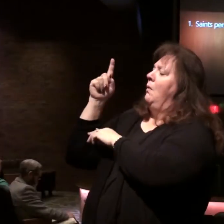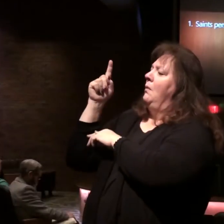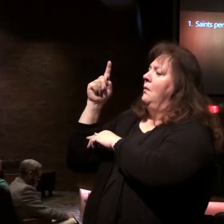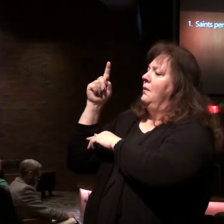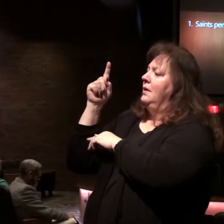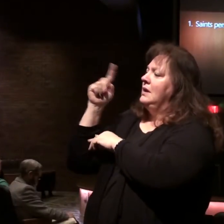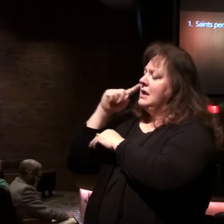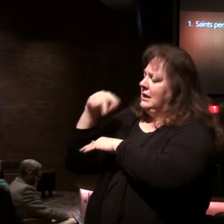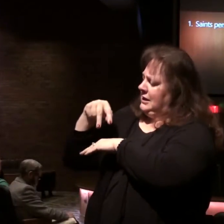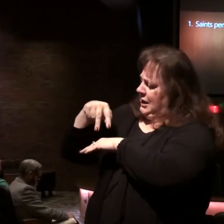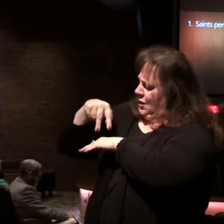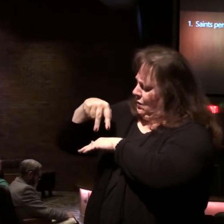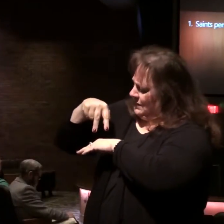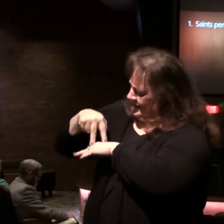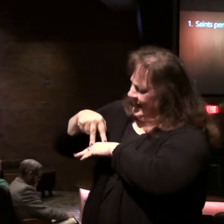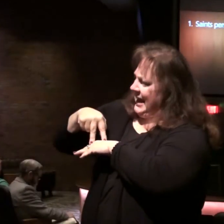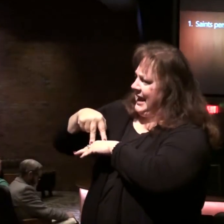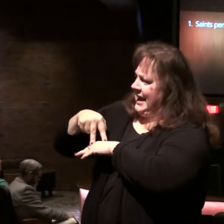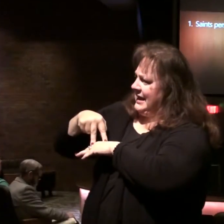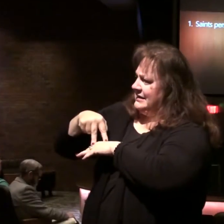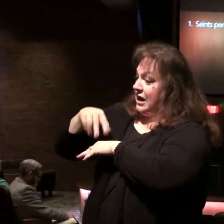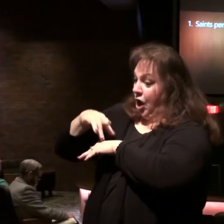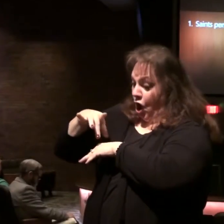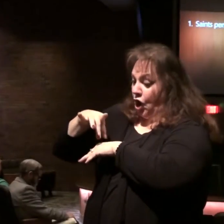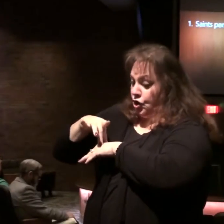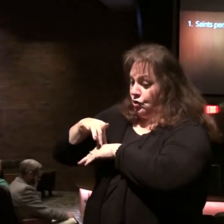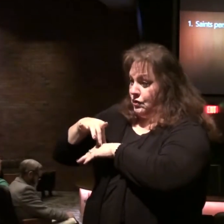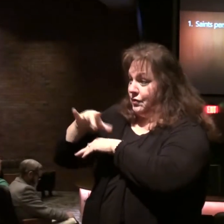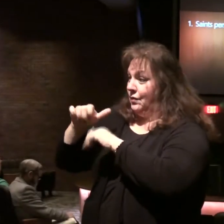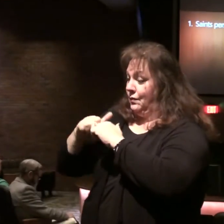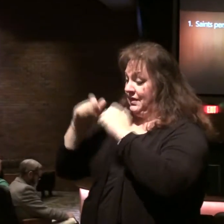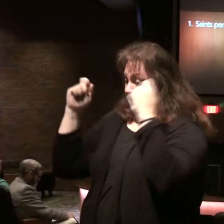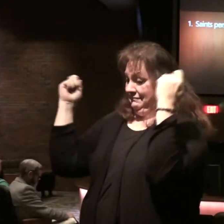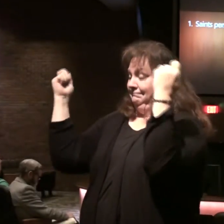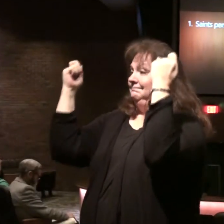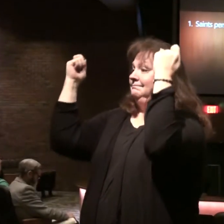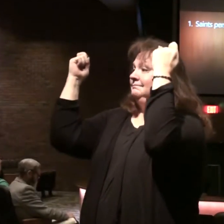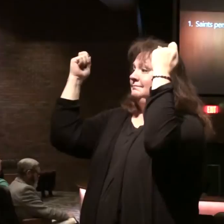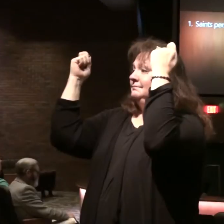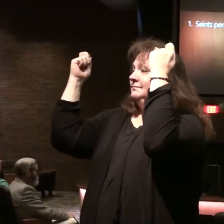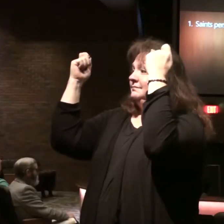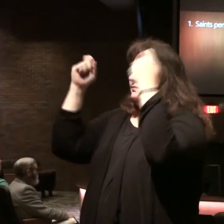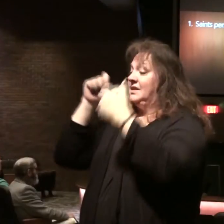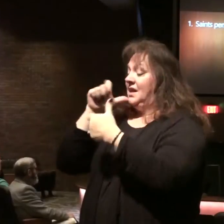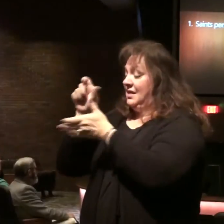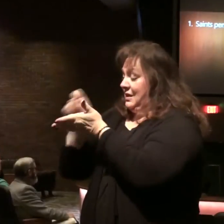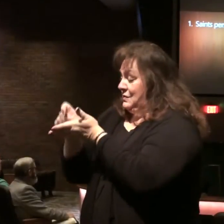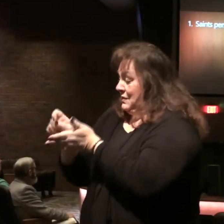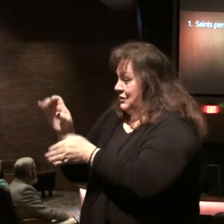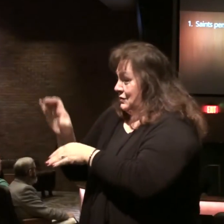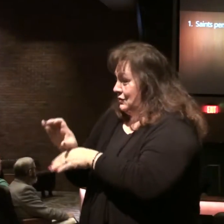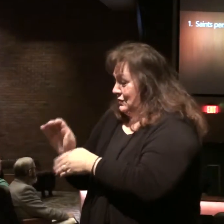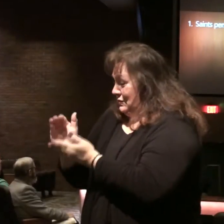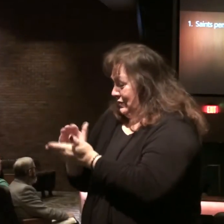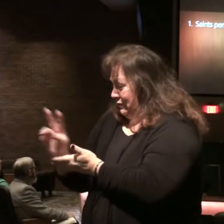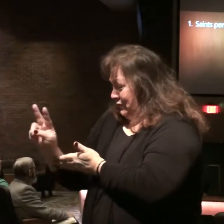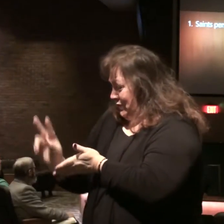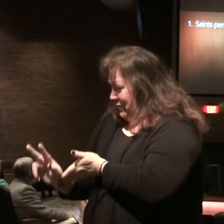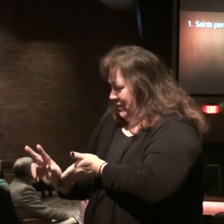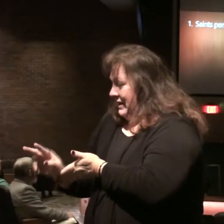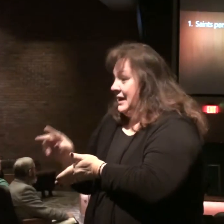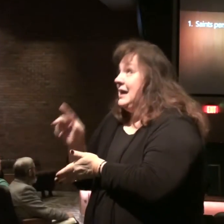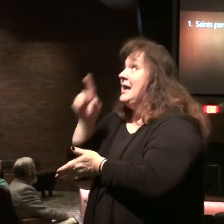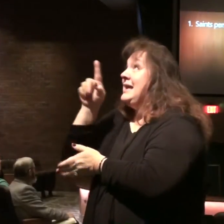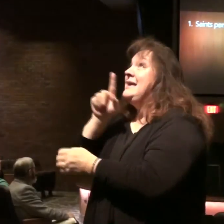He will stand victorious on this earth. And in the letters to the churches in chapters 2 and 3, he